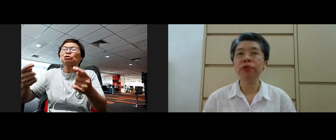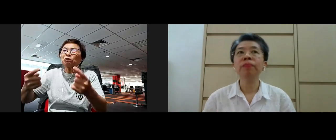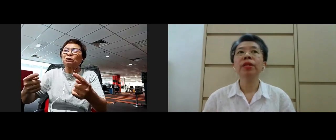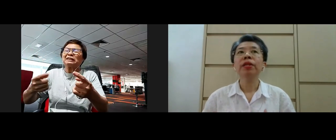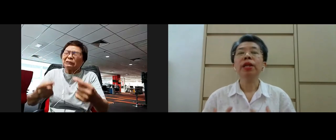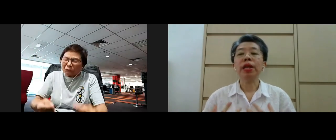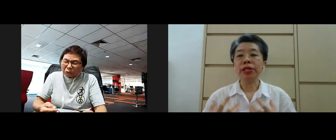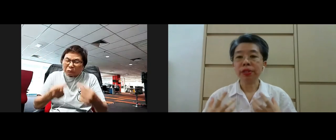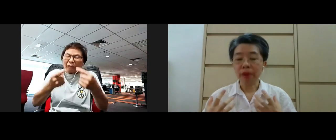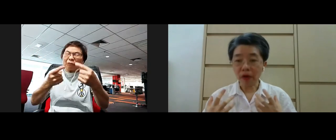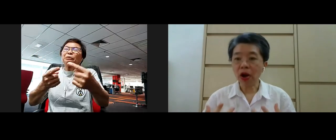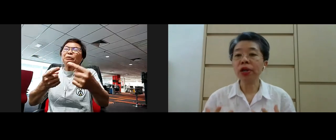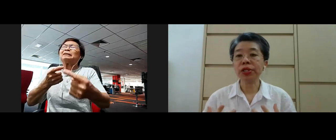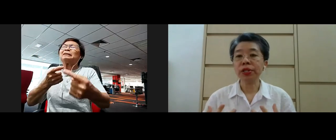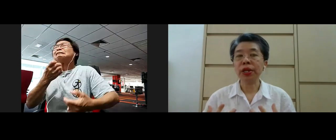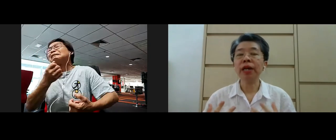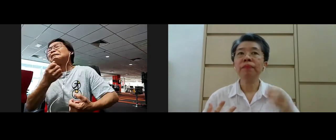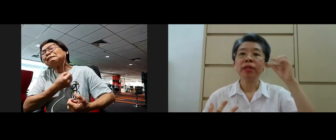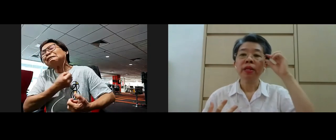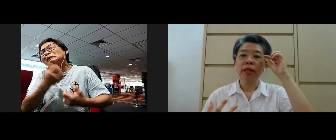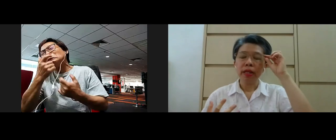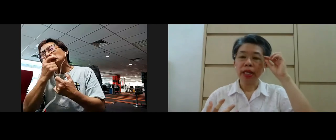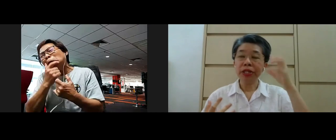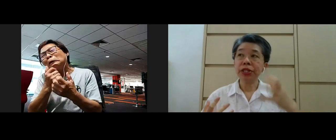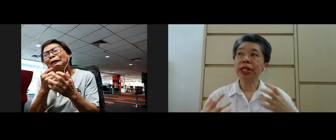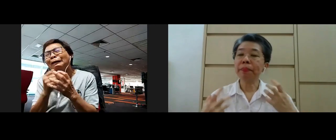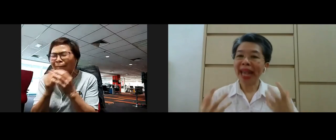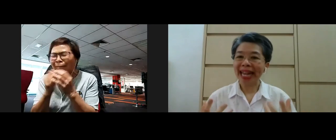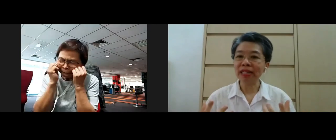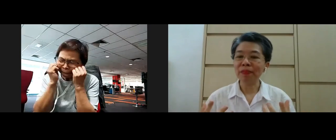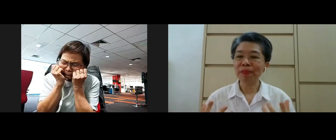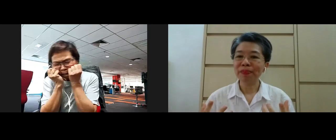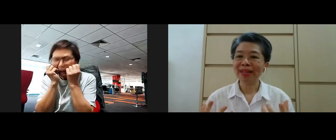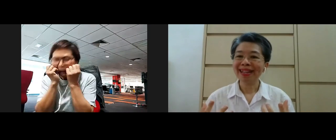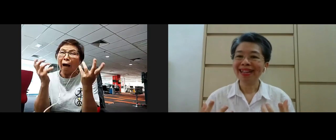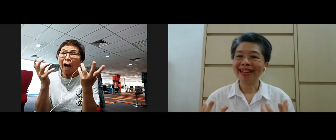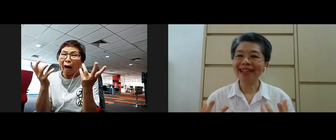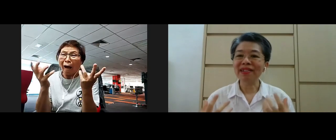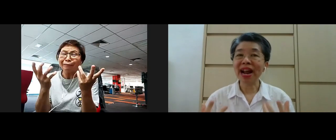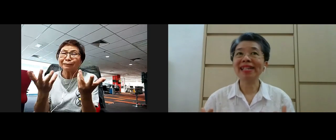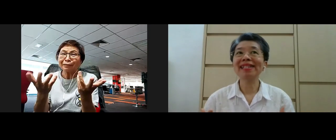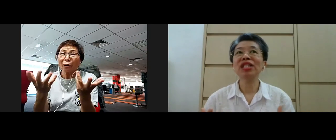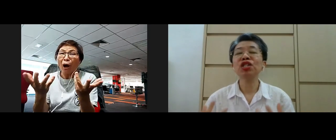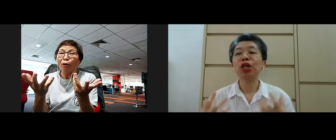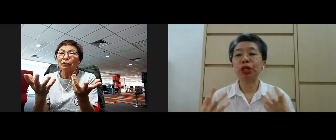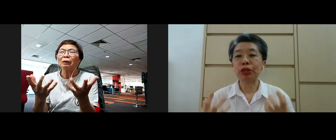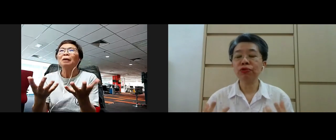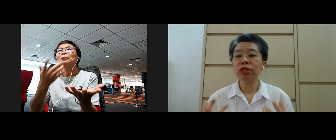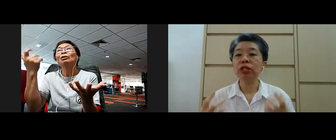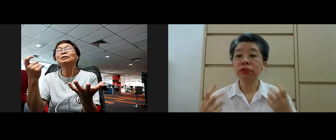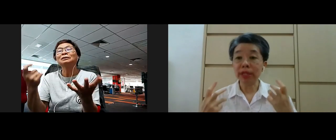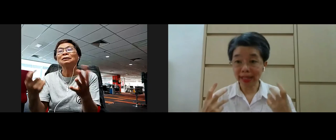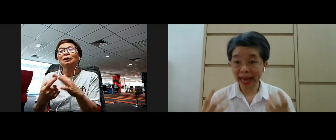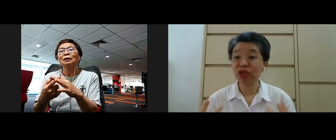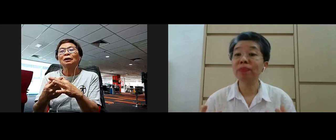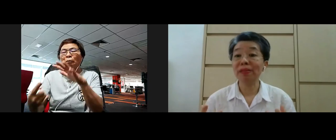sorrow is of course yeah is the pain that arises due